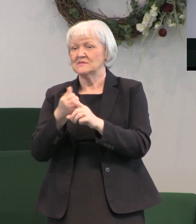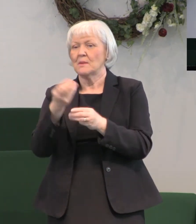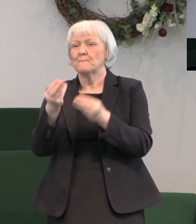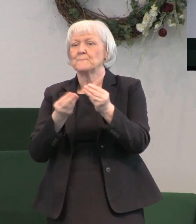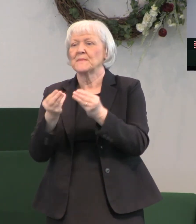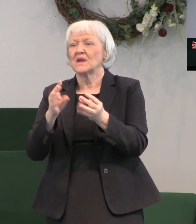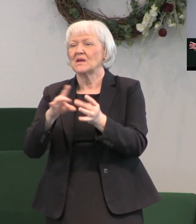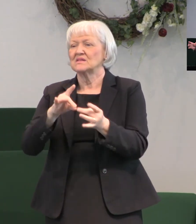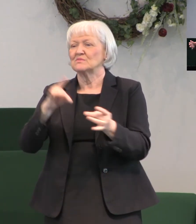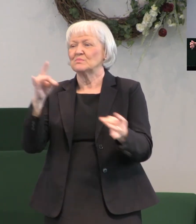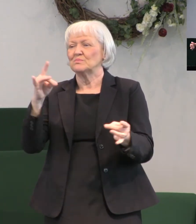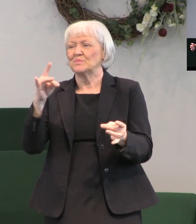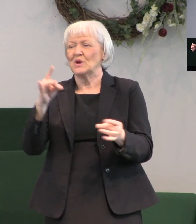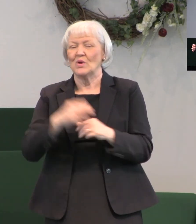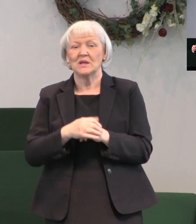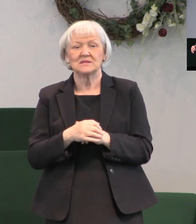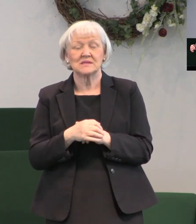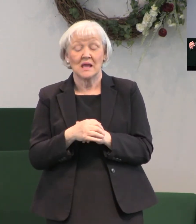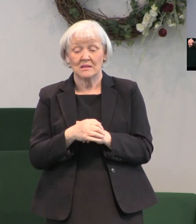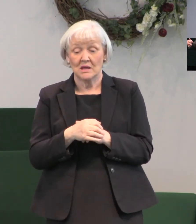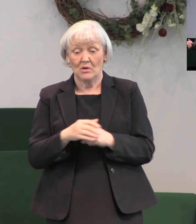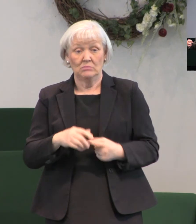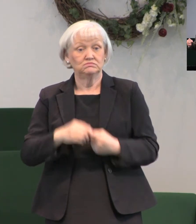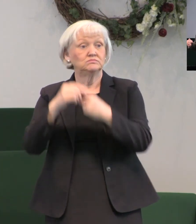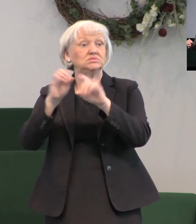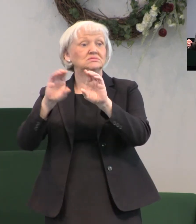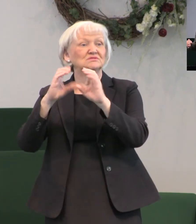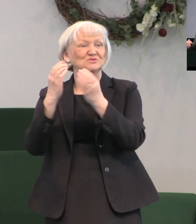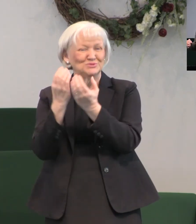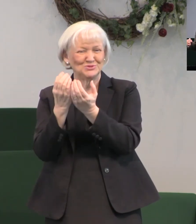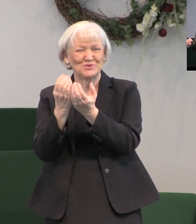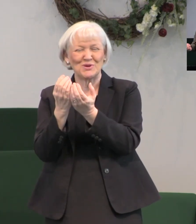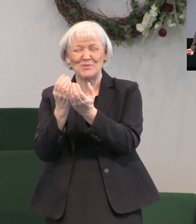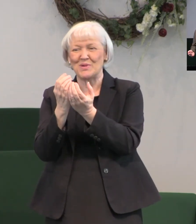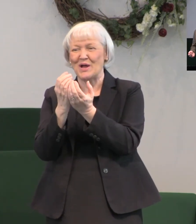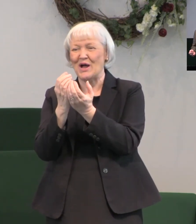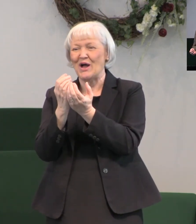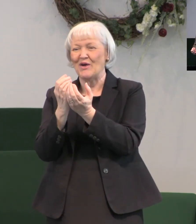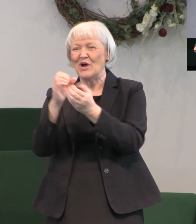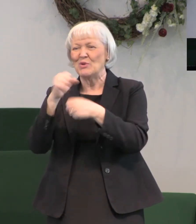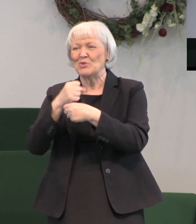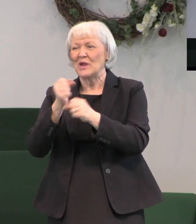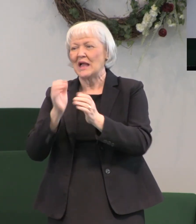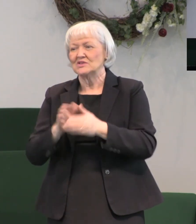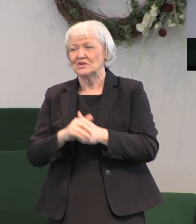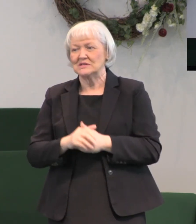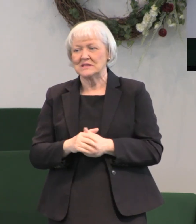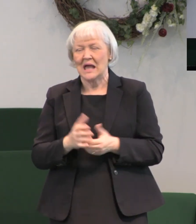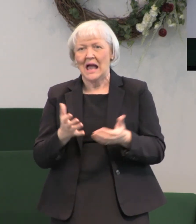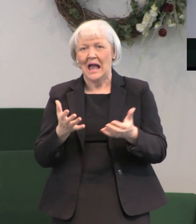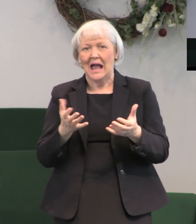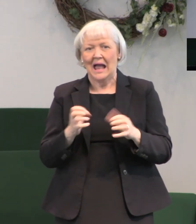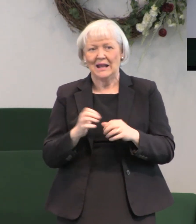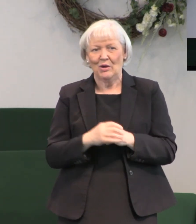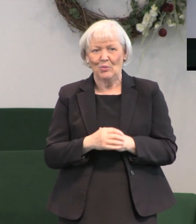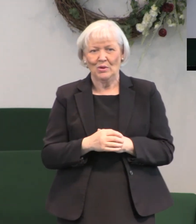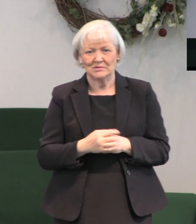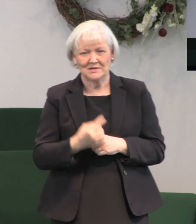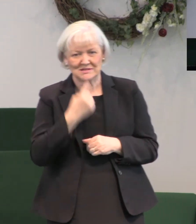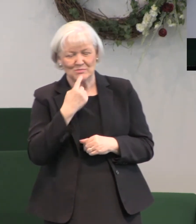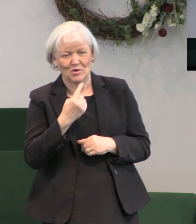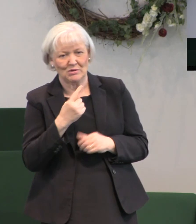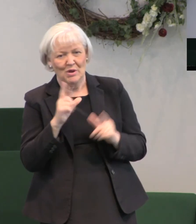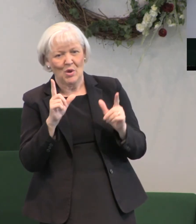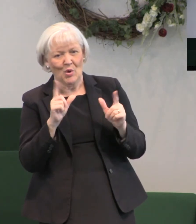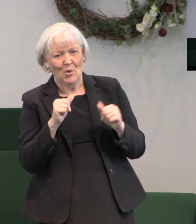They are our own class of creatures. I hate to break your bubble but when you die and get to heaven,